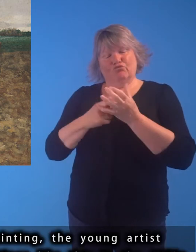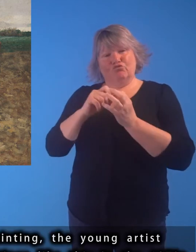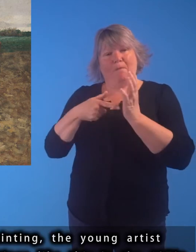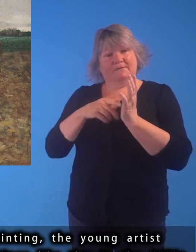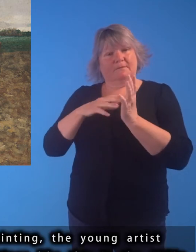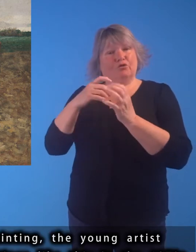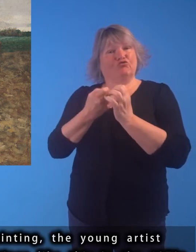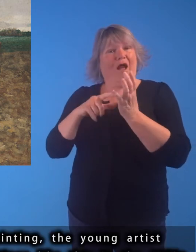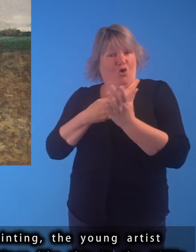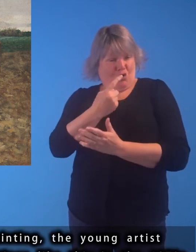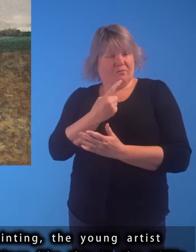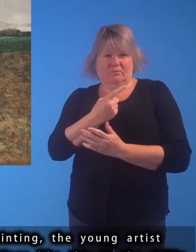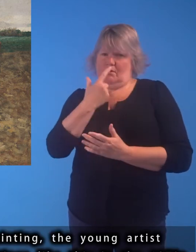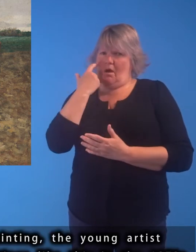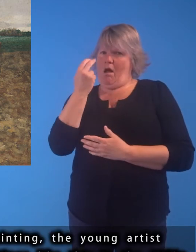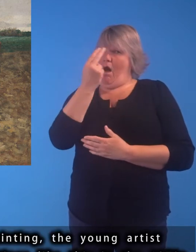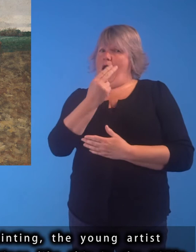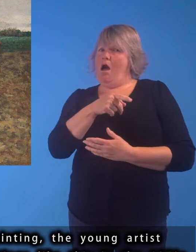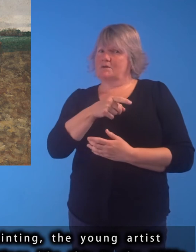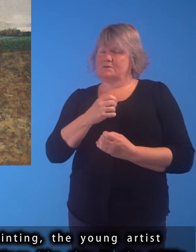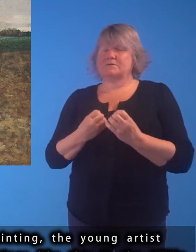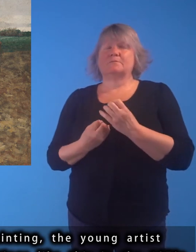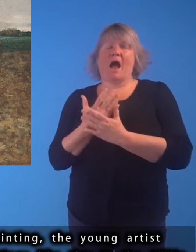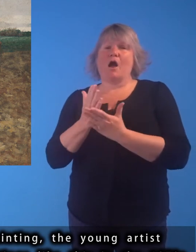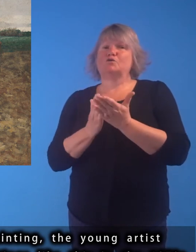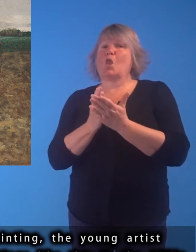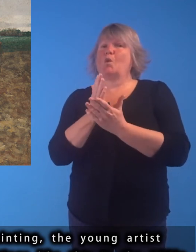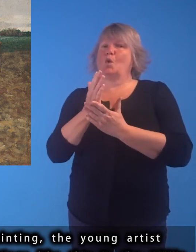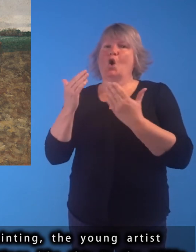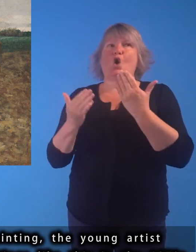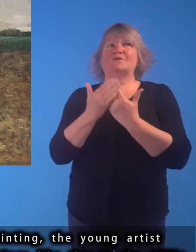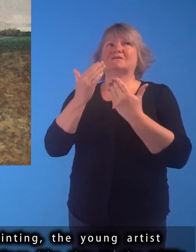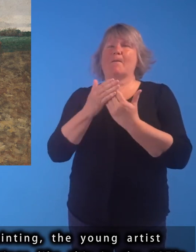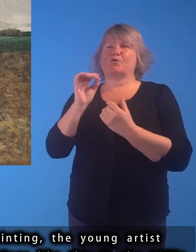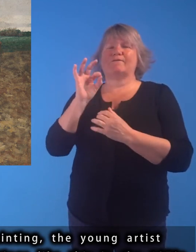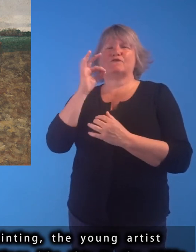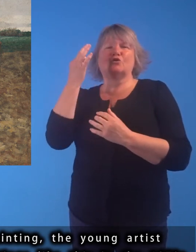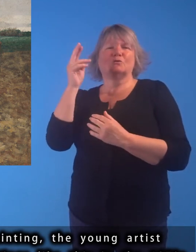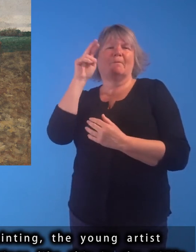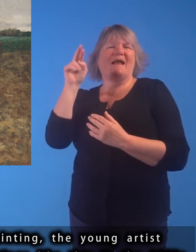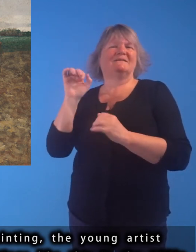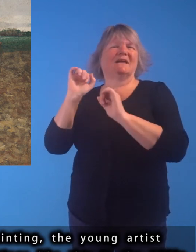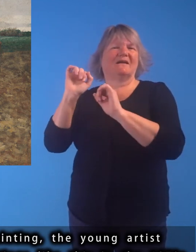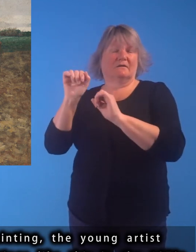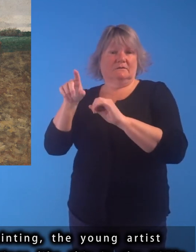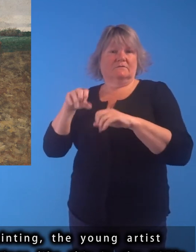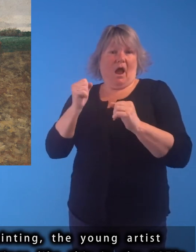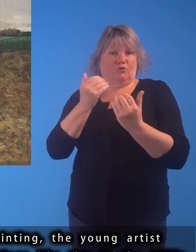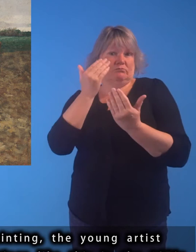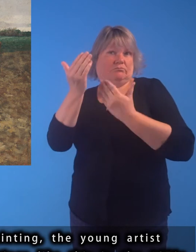Inspired by contemporary French painting, the young artist Robert MacGregor began to exhibit paintings